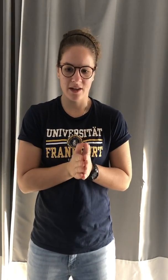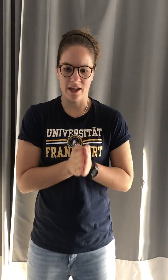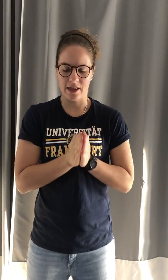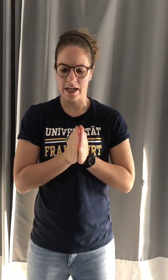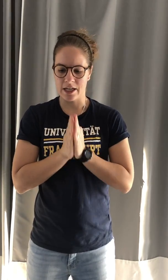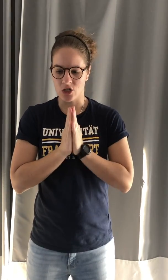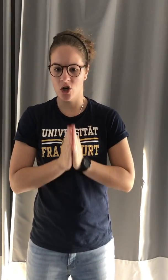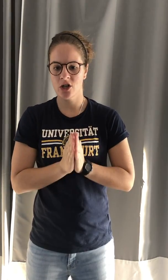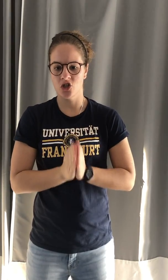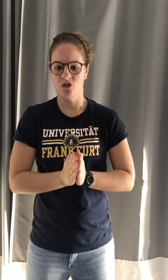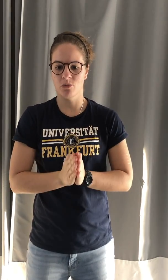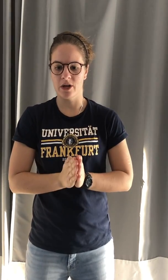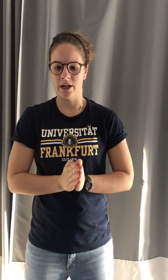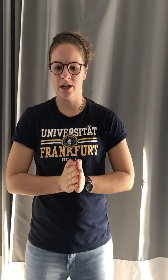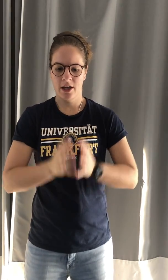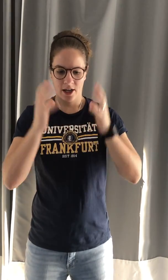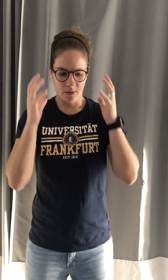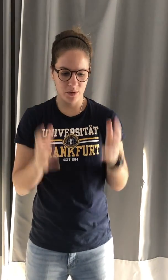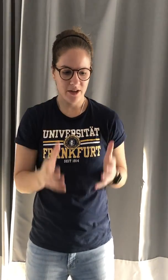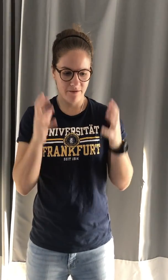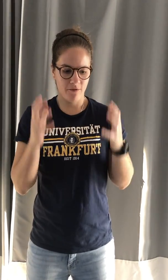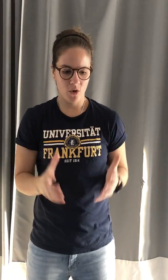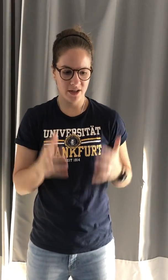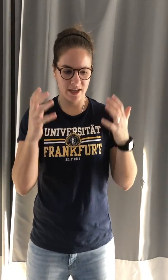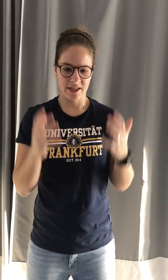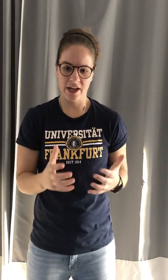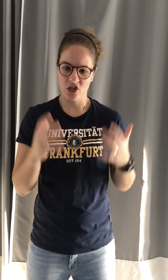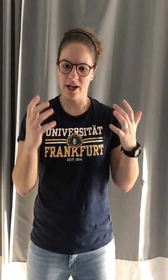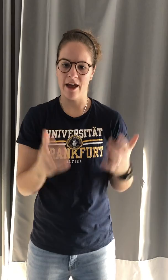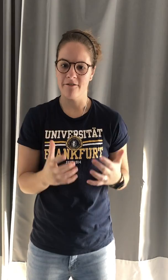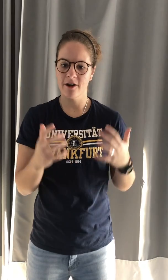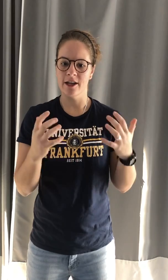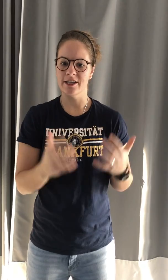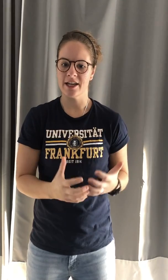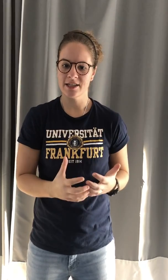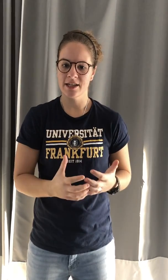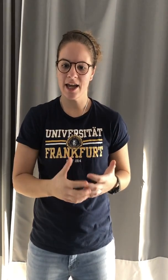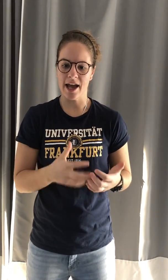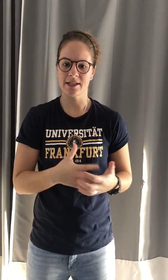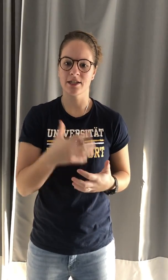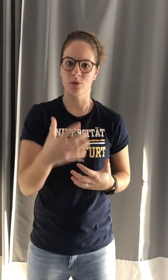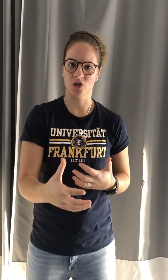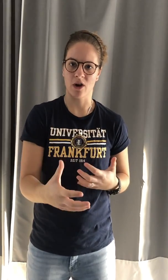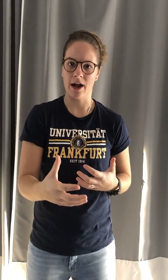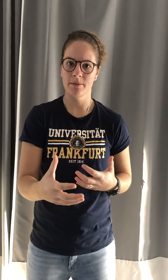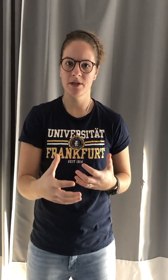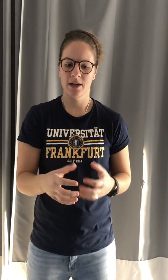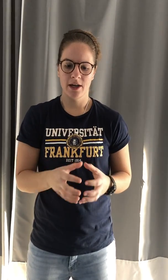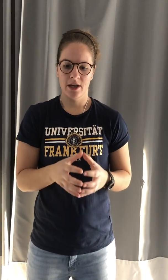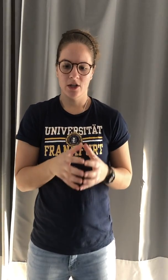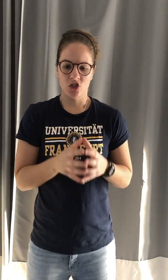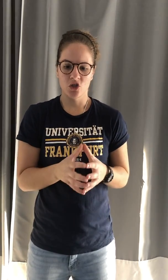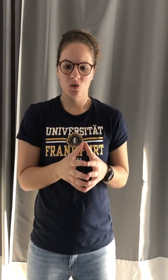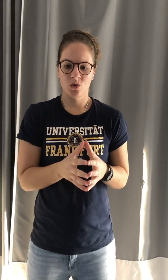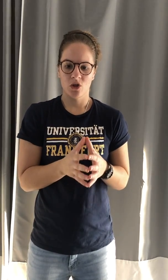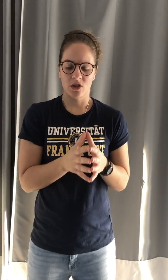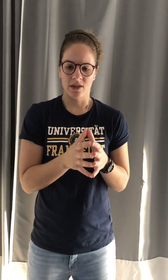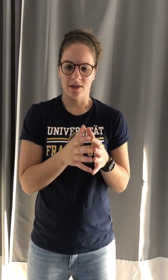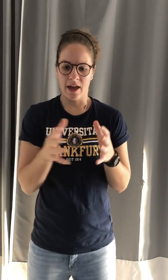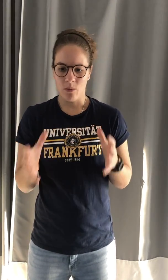that like, as long as you bring complete focus and attention and effort and intensity as it's prescribed to that